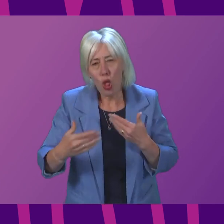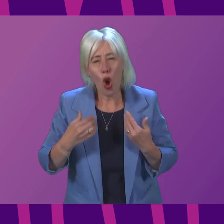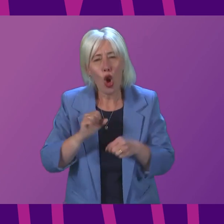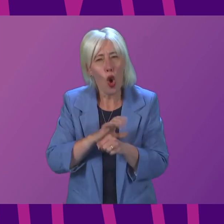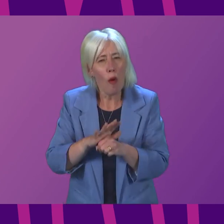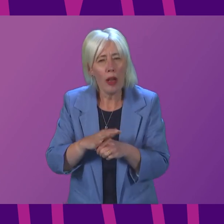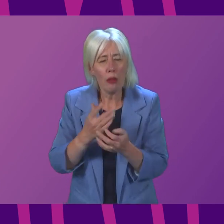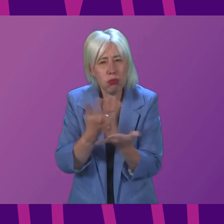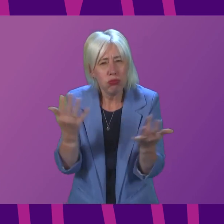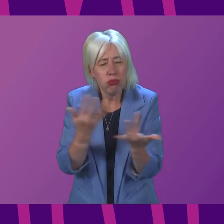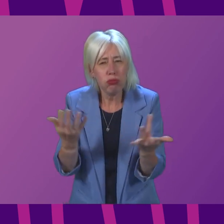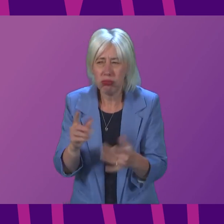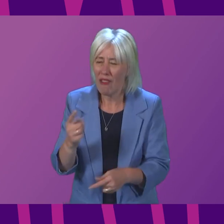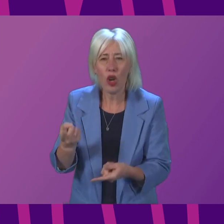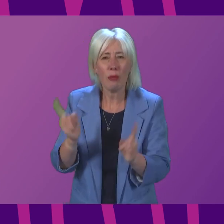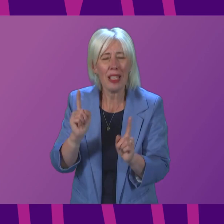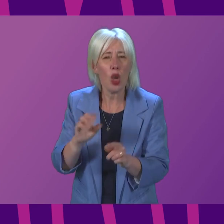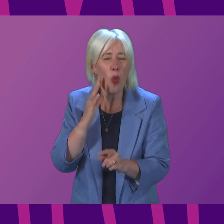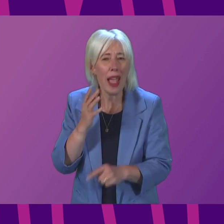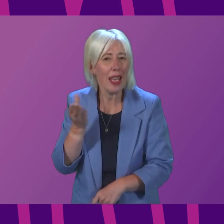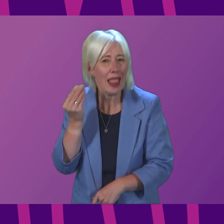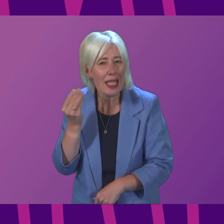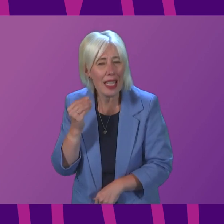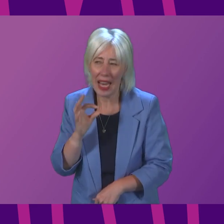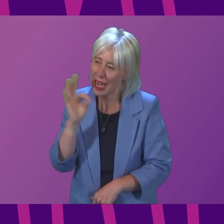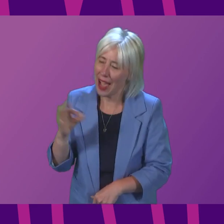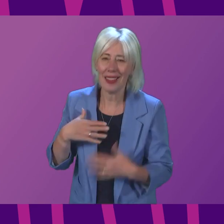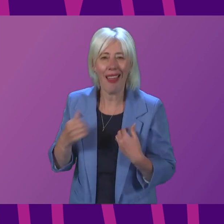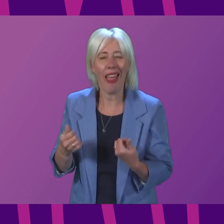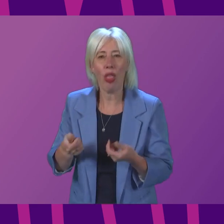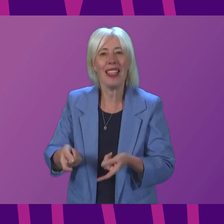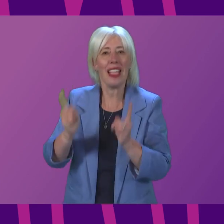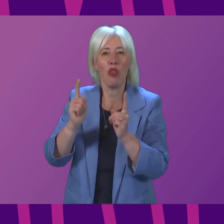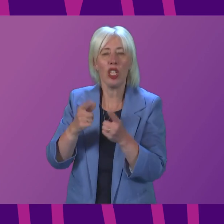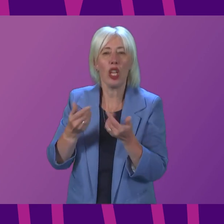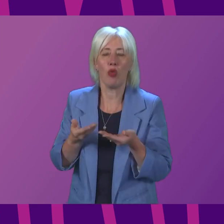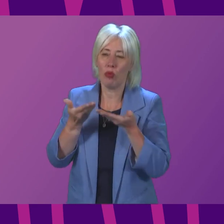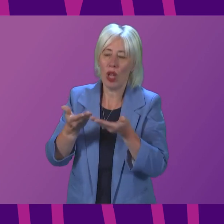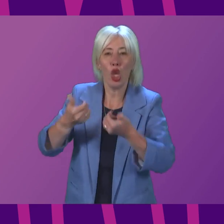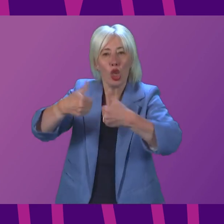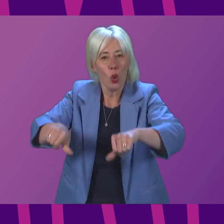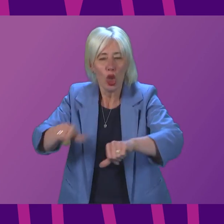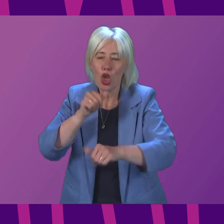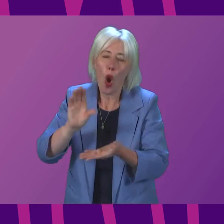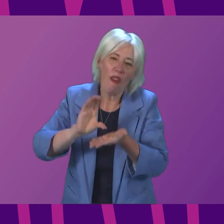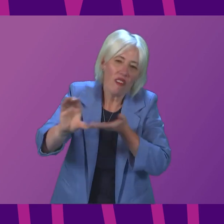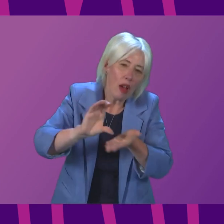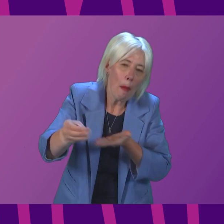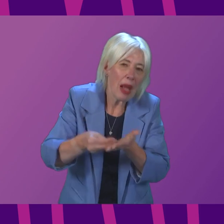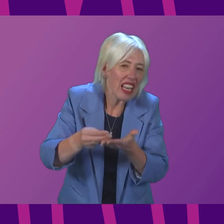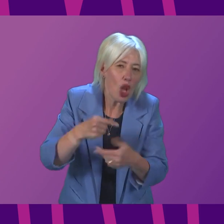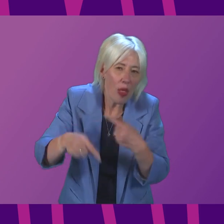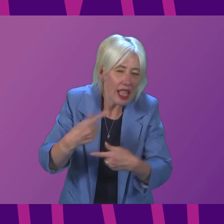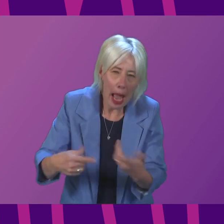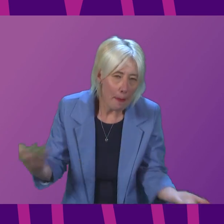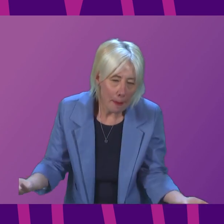First Minister finally listen, ask our Health Secretary to deliver solutions and not just announce money? First Minister.